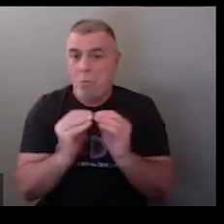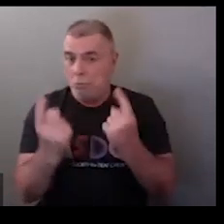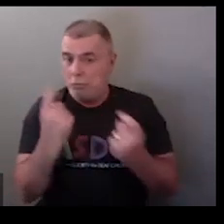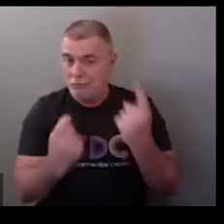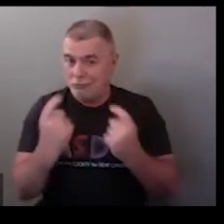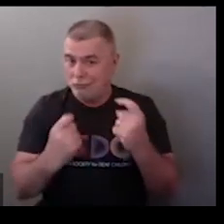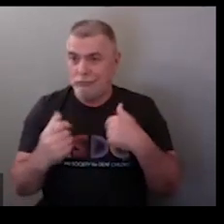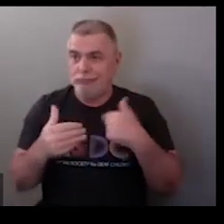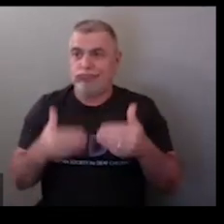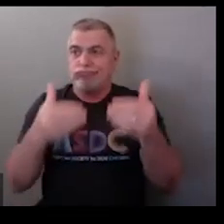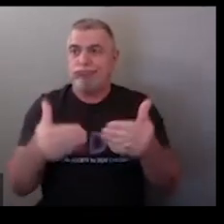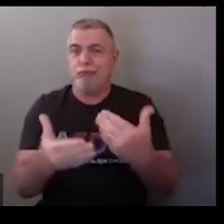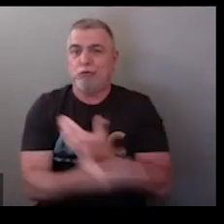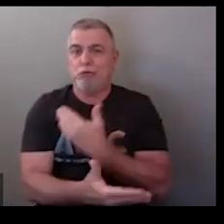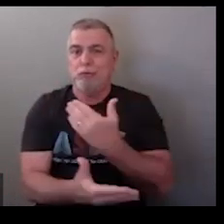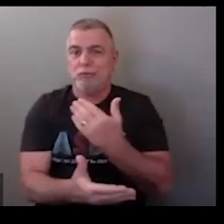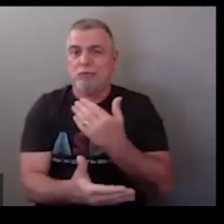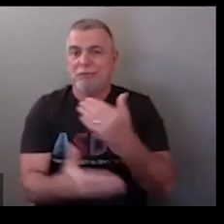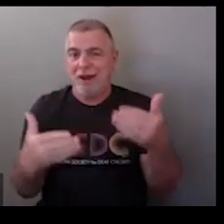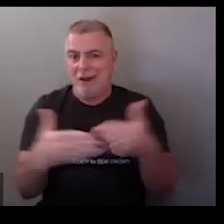okay any other questions